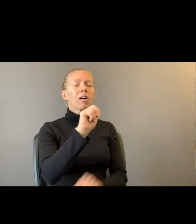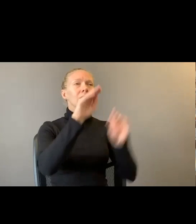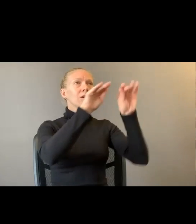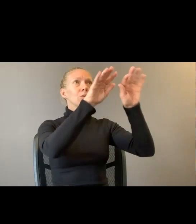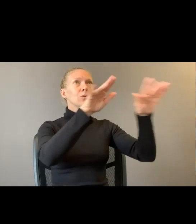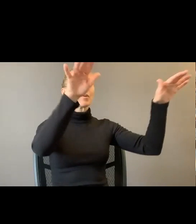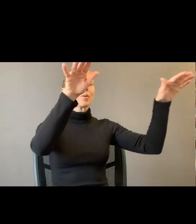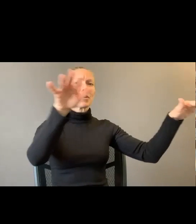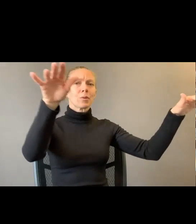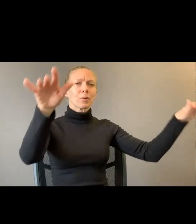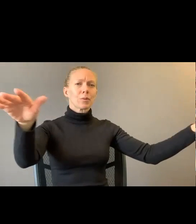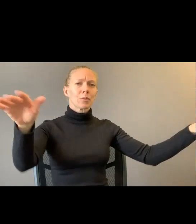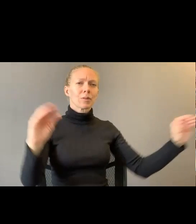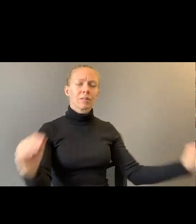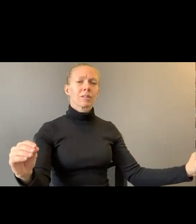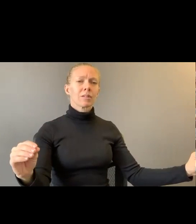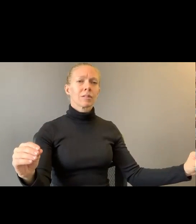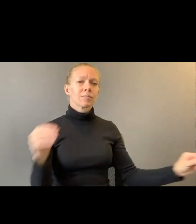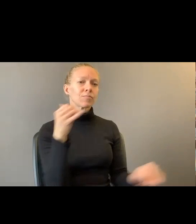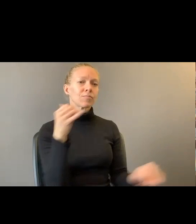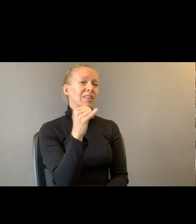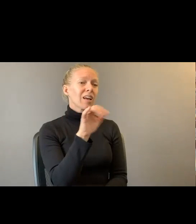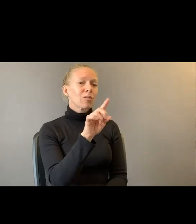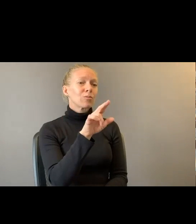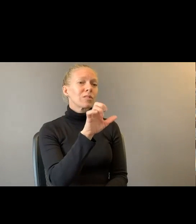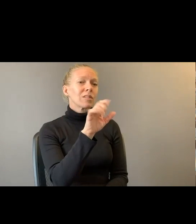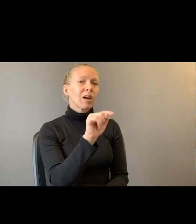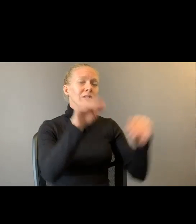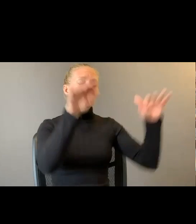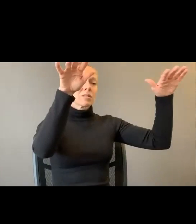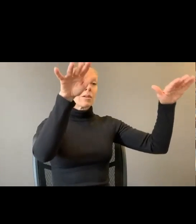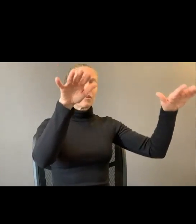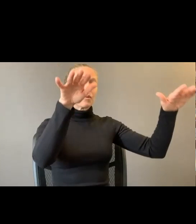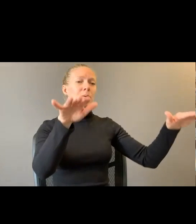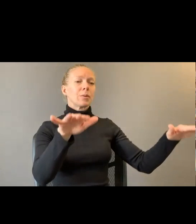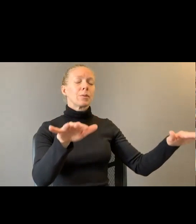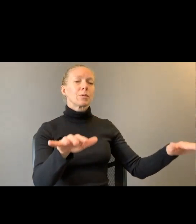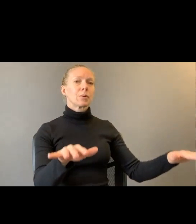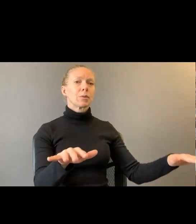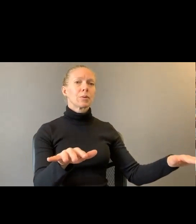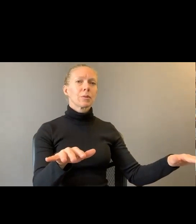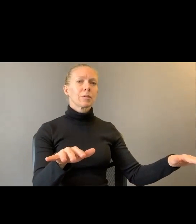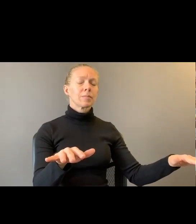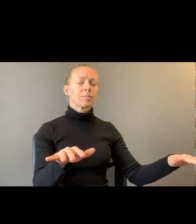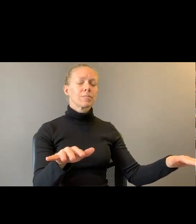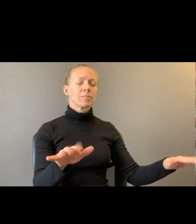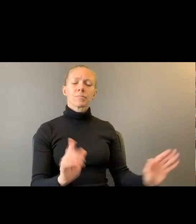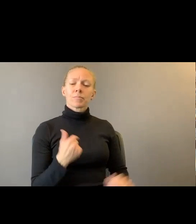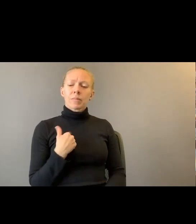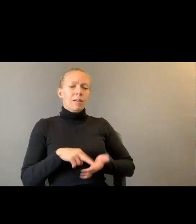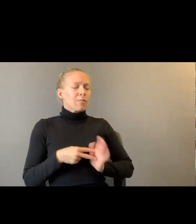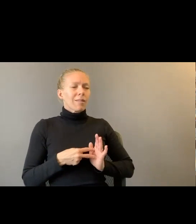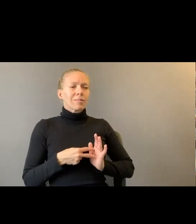head. The yellow dust settling in the cracks of windshield. I meant give me a plot.